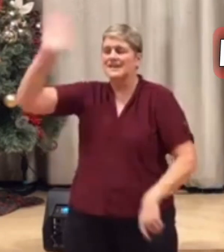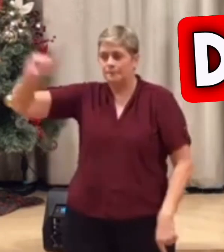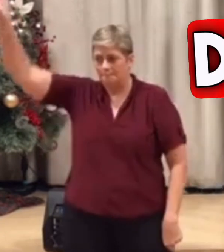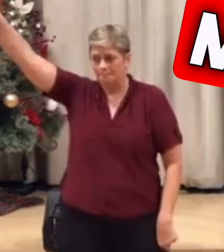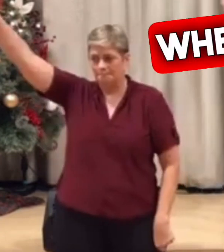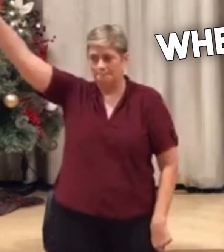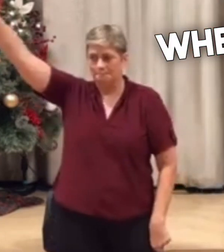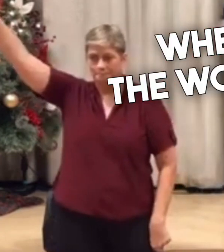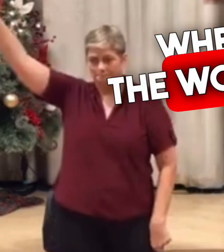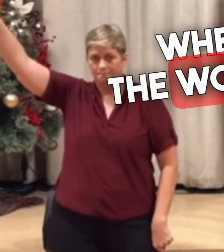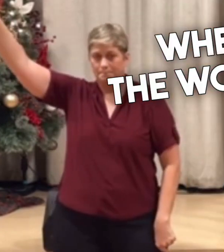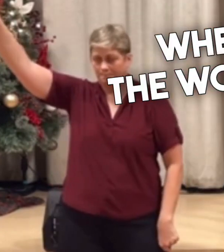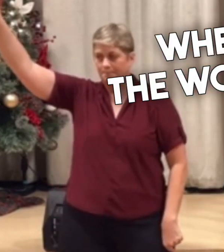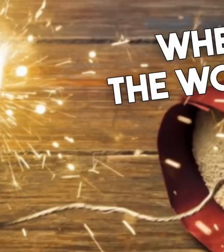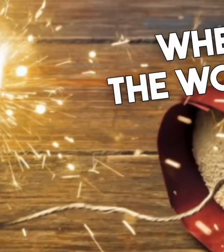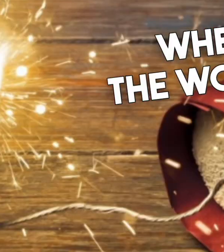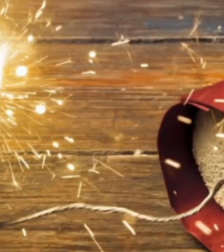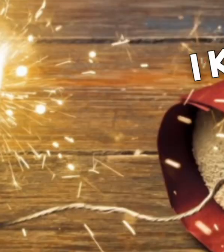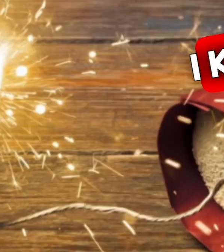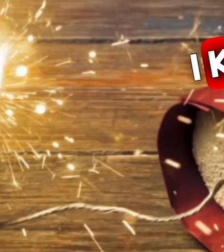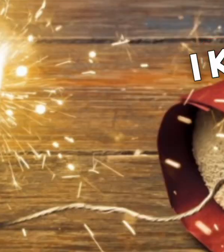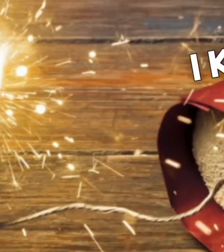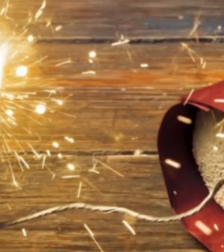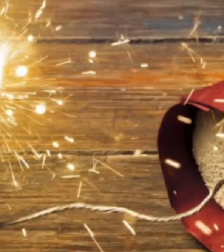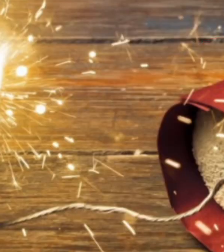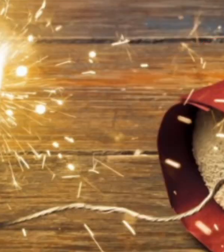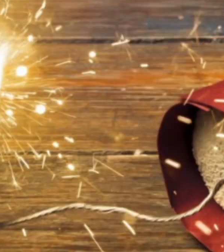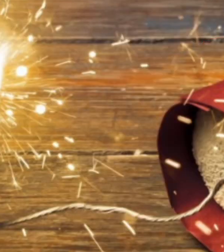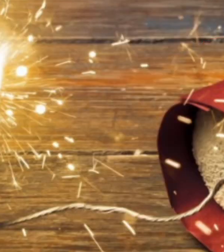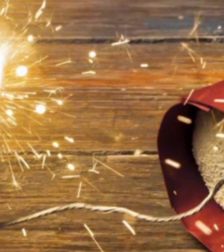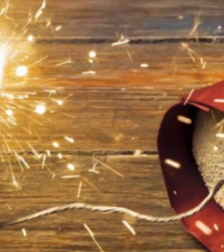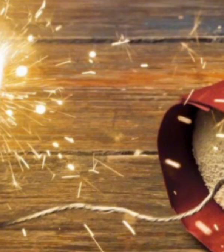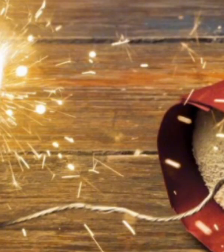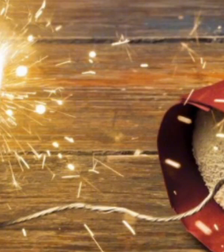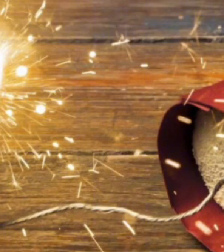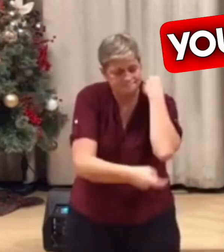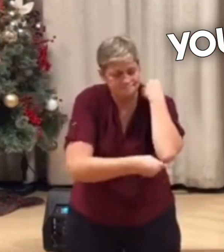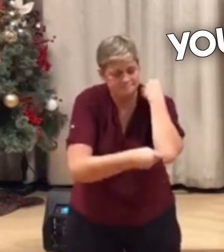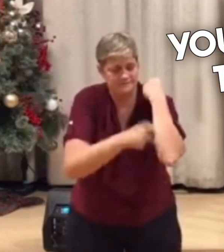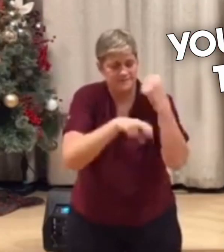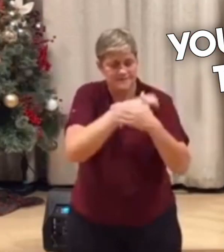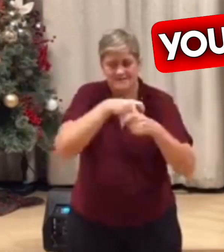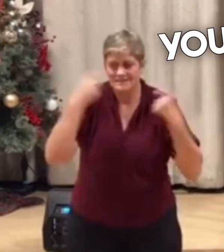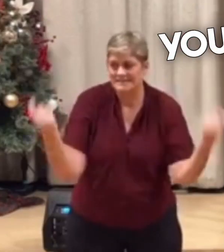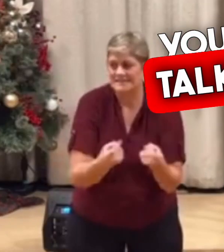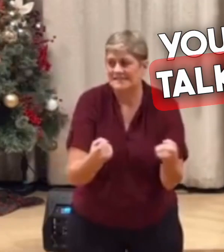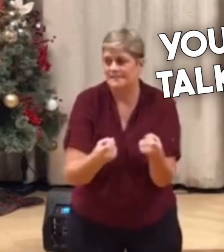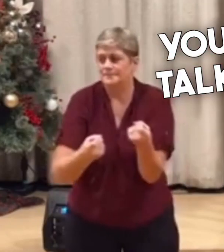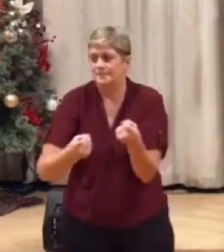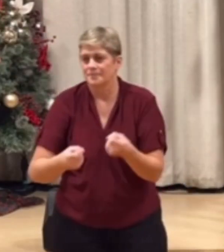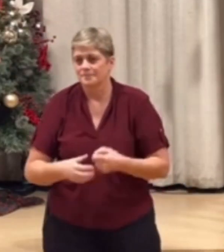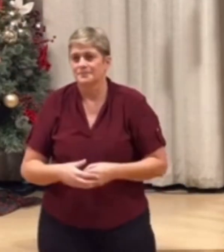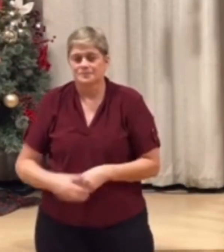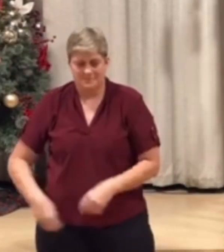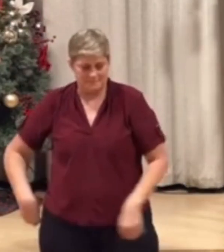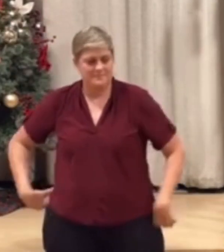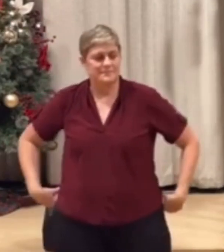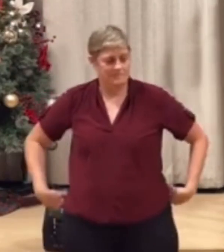Mighty, dunamis, where we get the word dynamite. Dynamite. If you're from the 70s, you know what I'm talking about.